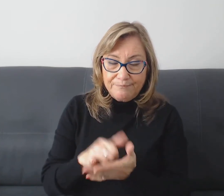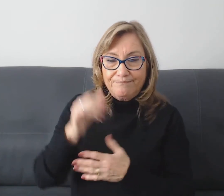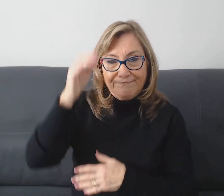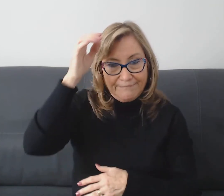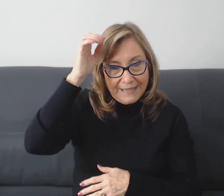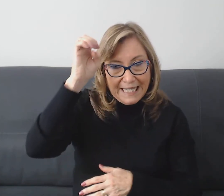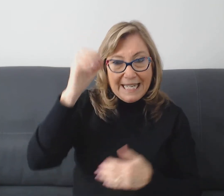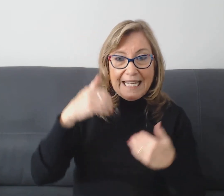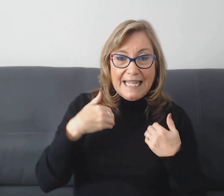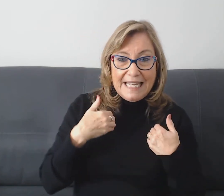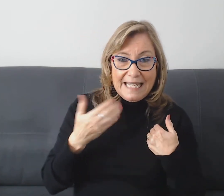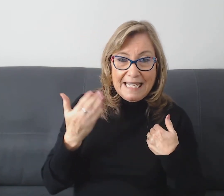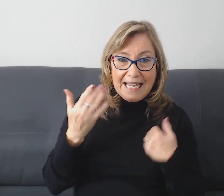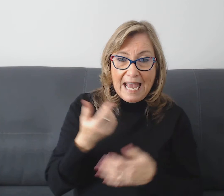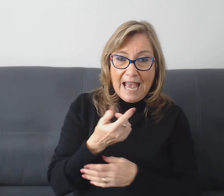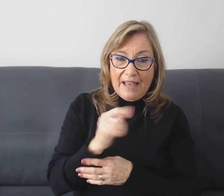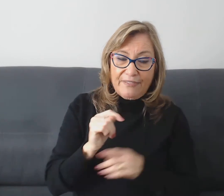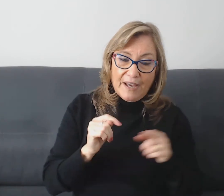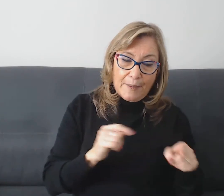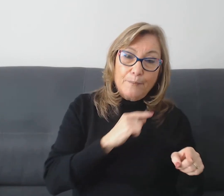priest put in prison.